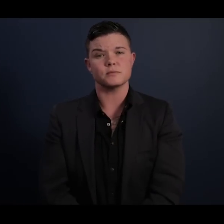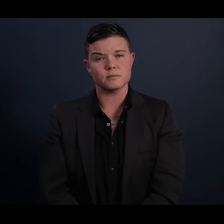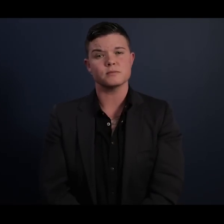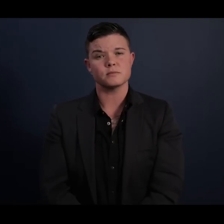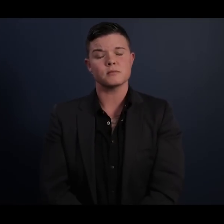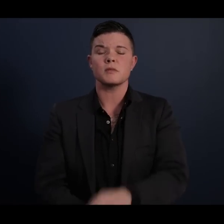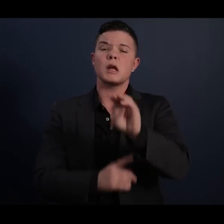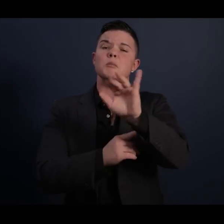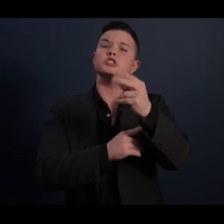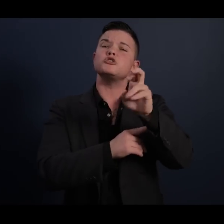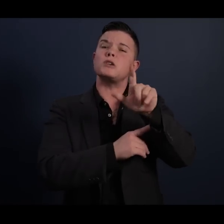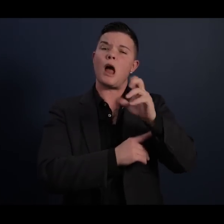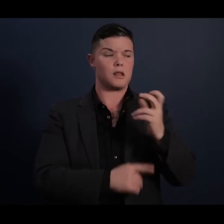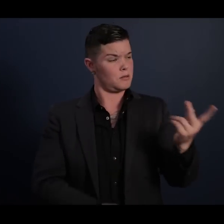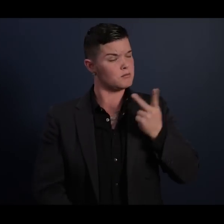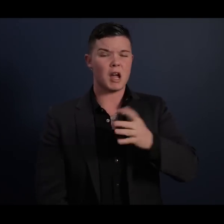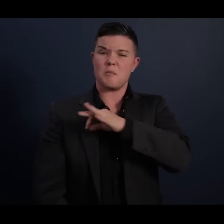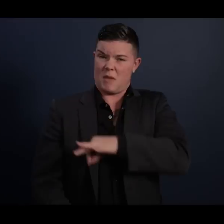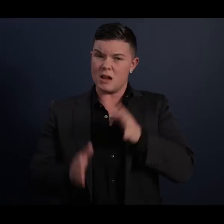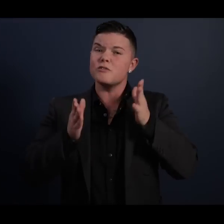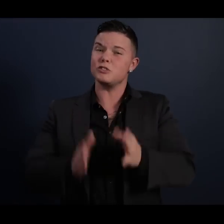Michelle and I are beneficiaries of that struggle.